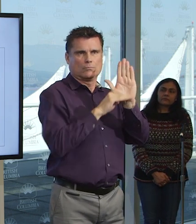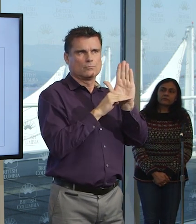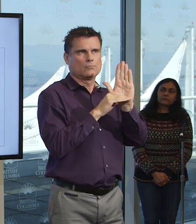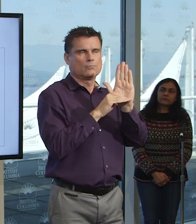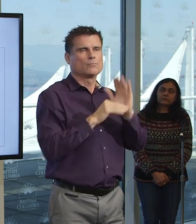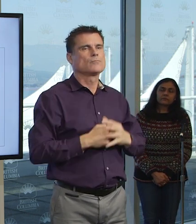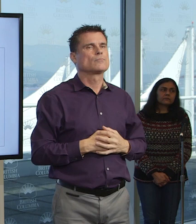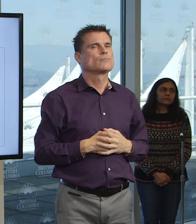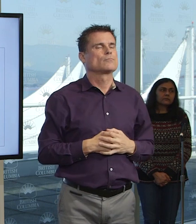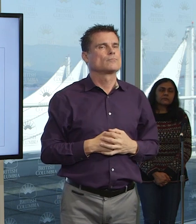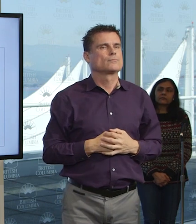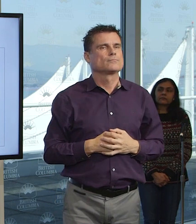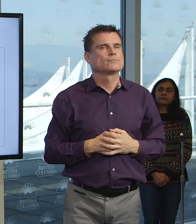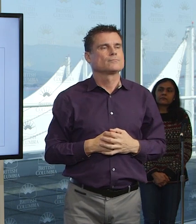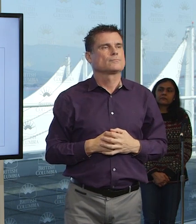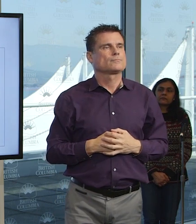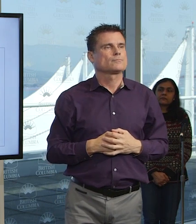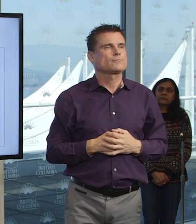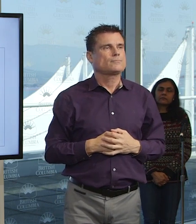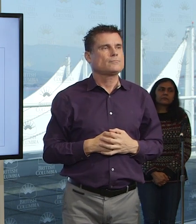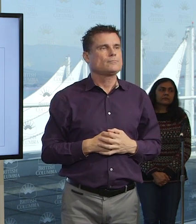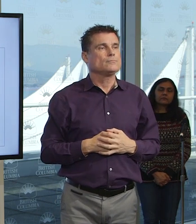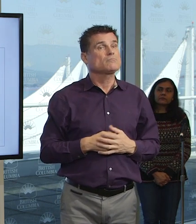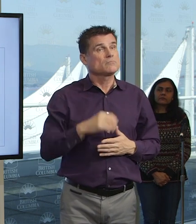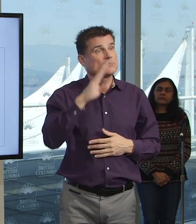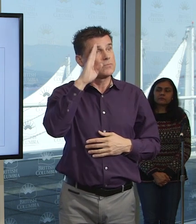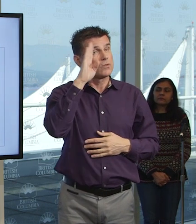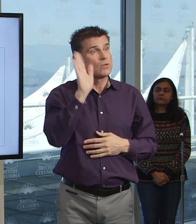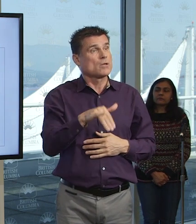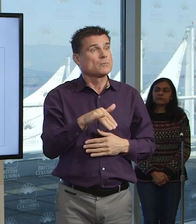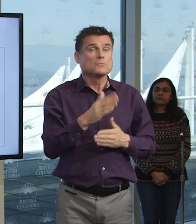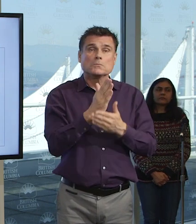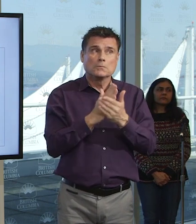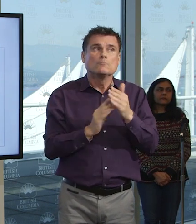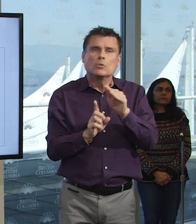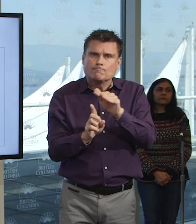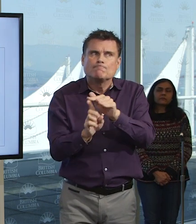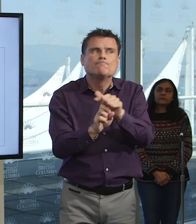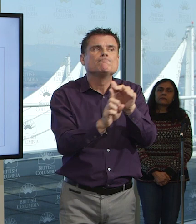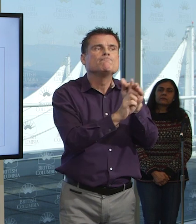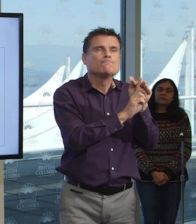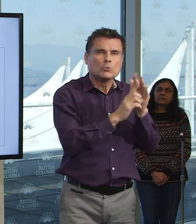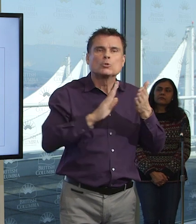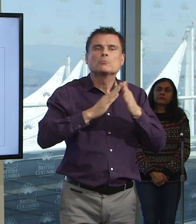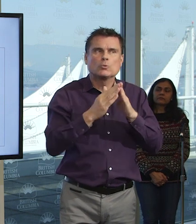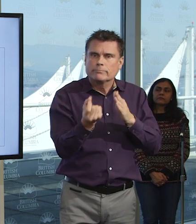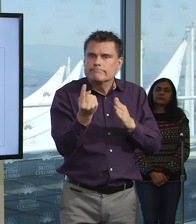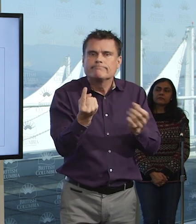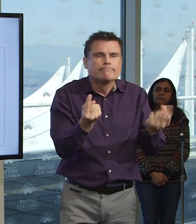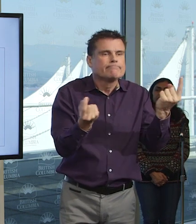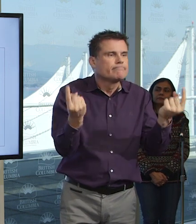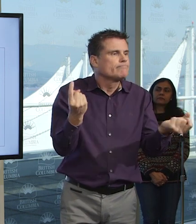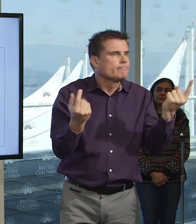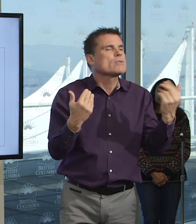We know that we've had community cases for a couple of weeks now. We know that people in the community are